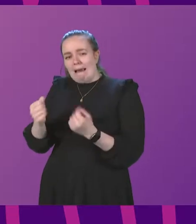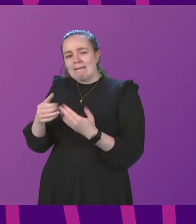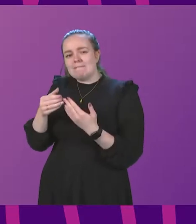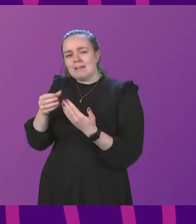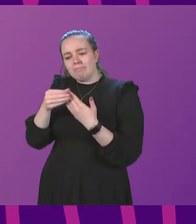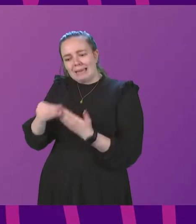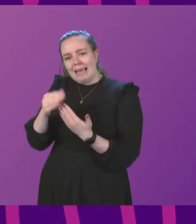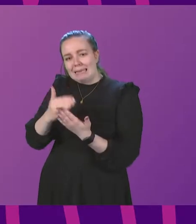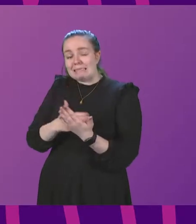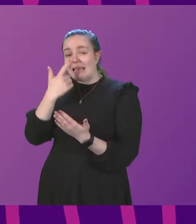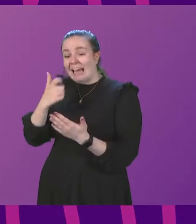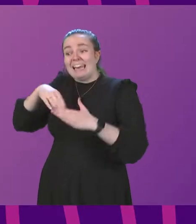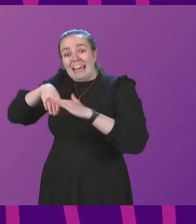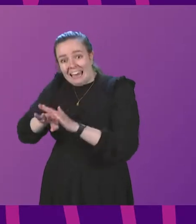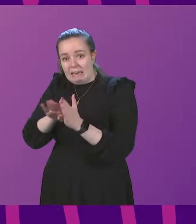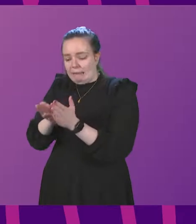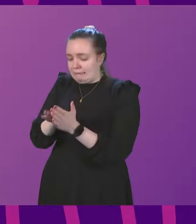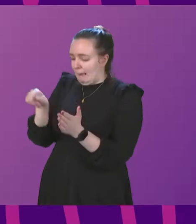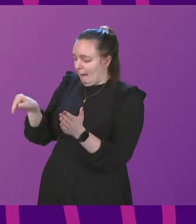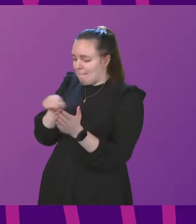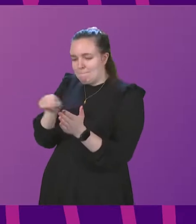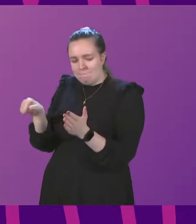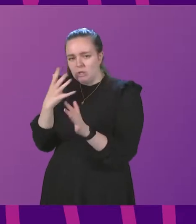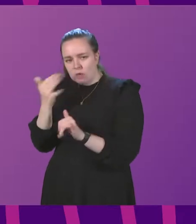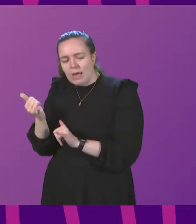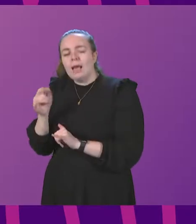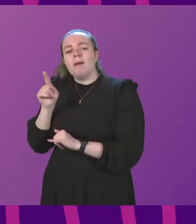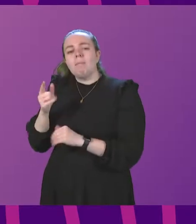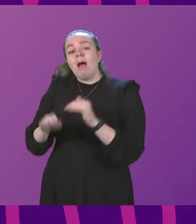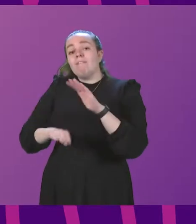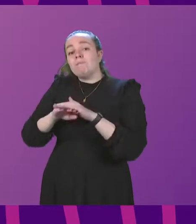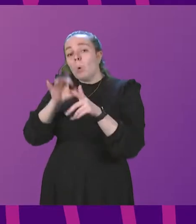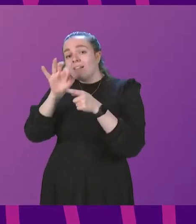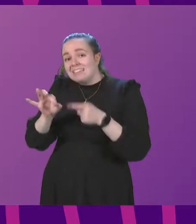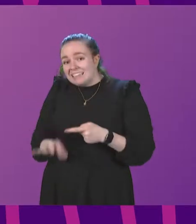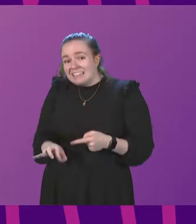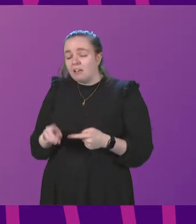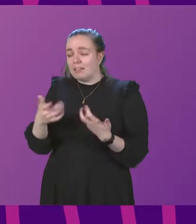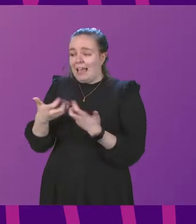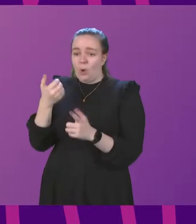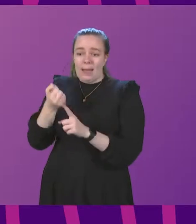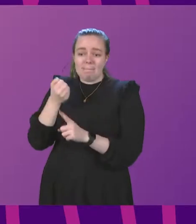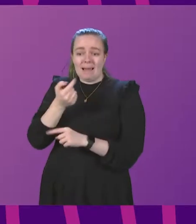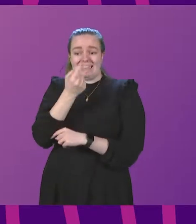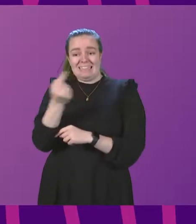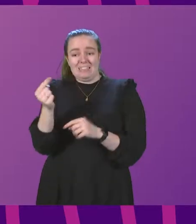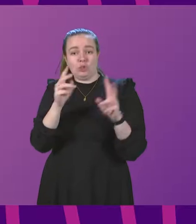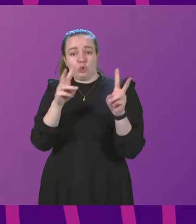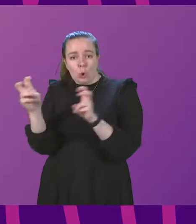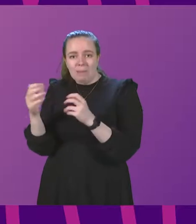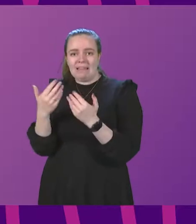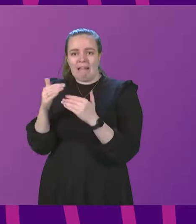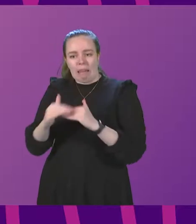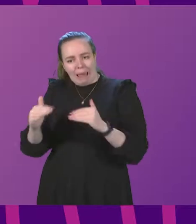learners can take into the exam where appropriate. The full details for this and for how it will impact on each topic at each level